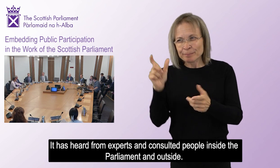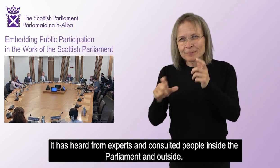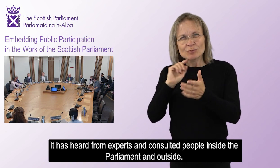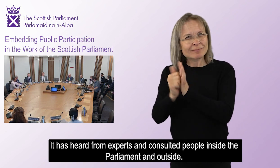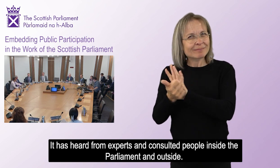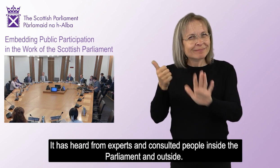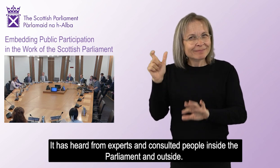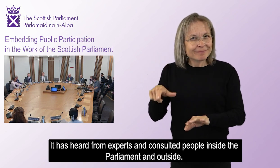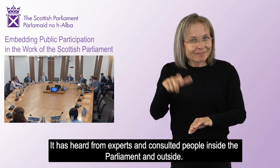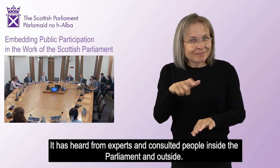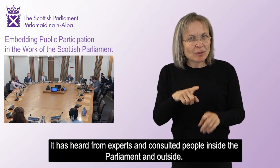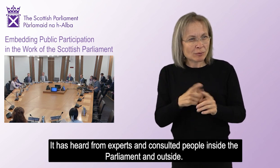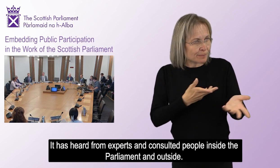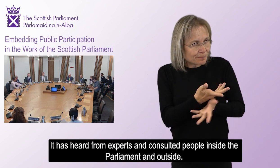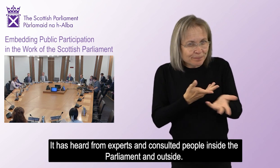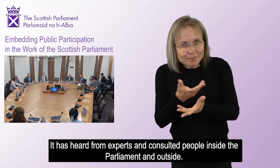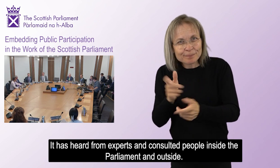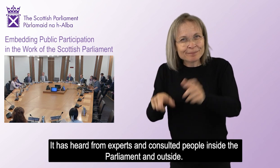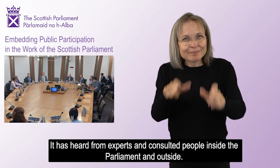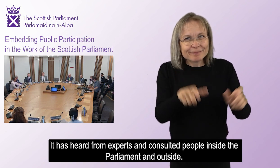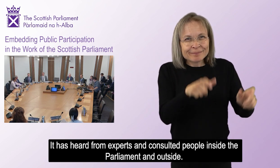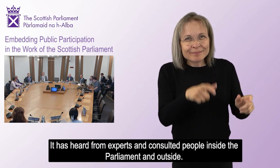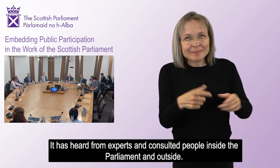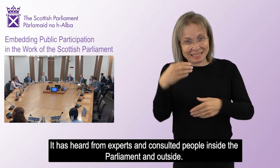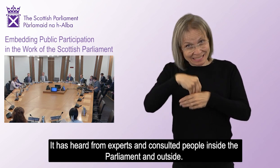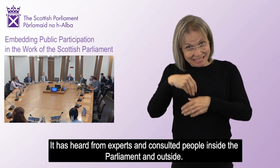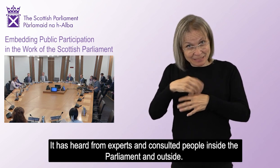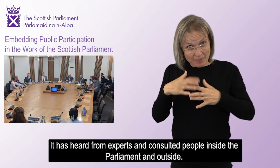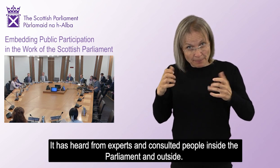It has heard from experts and consulted people inside the Parliament and outside.